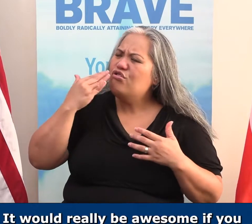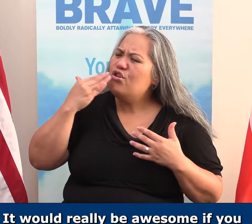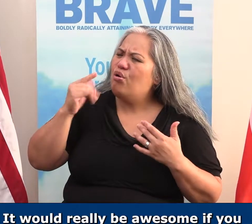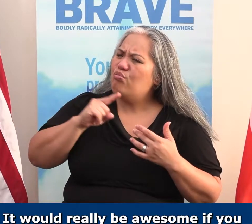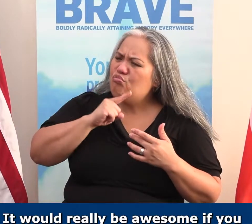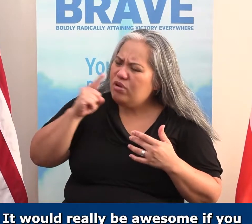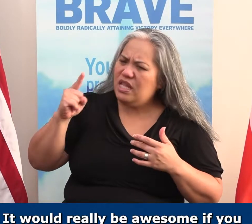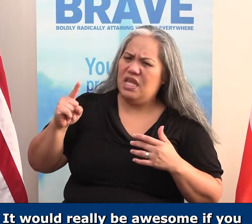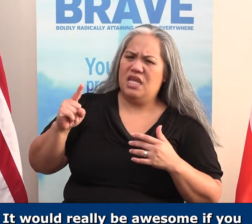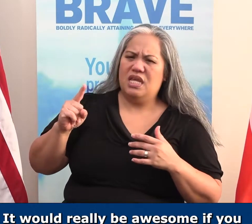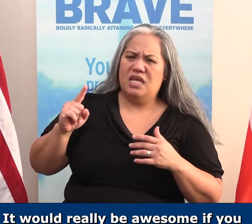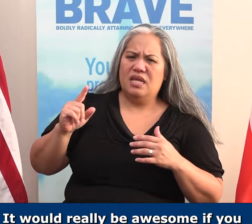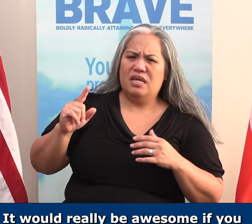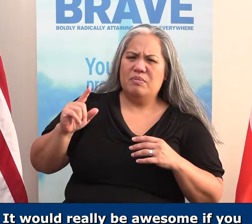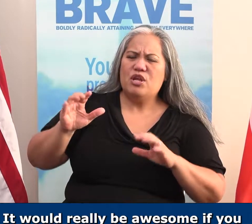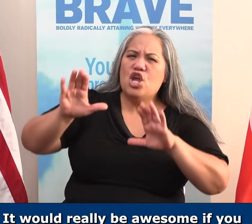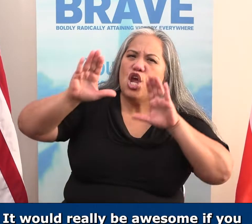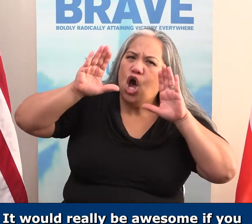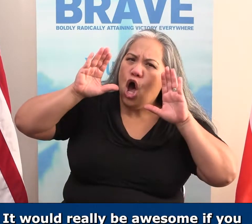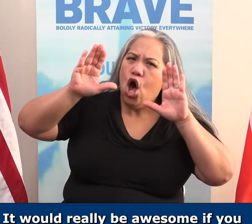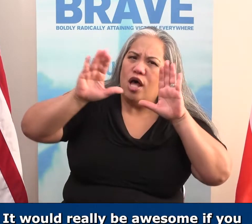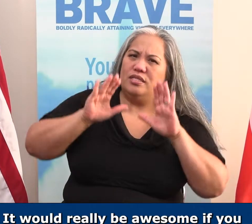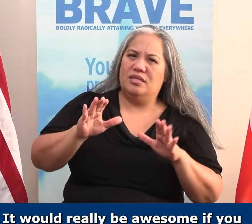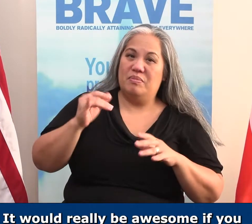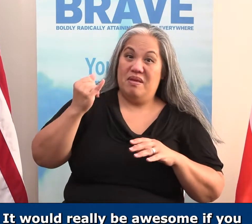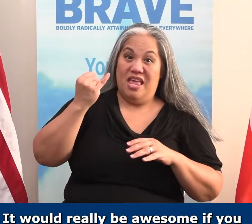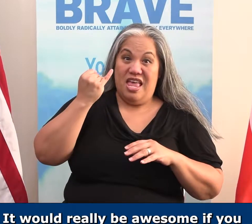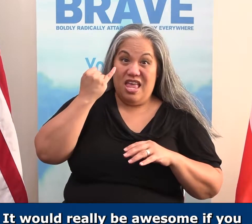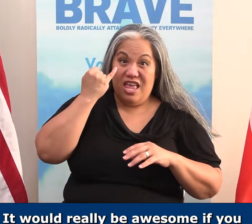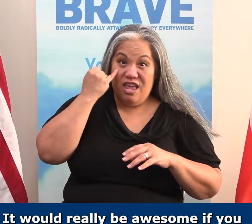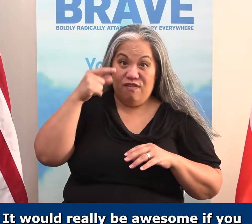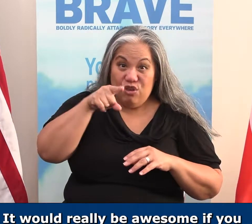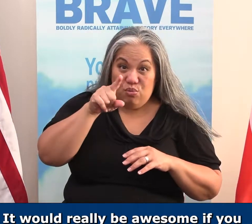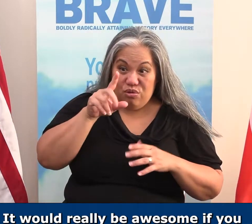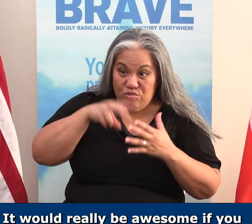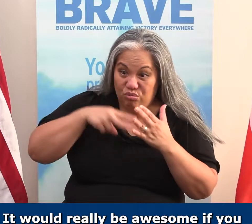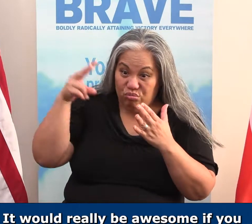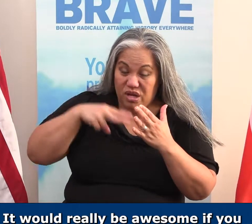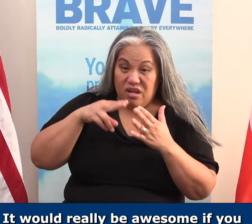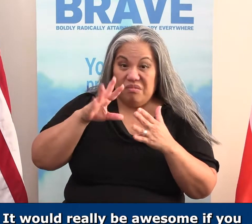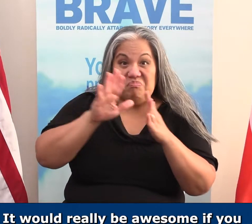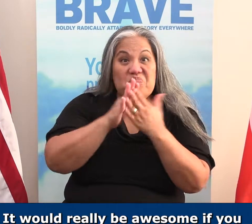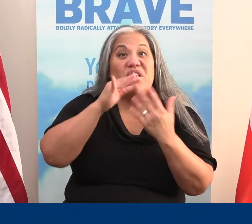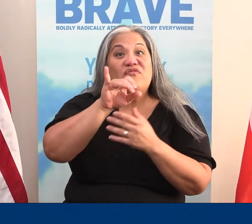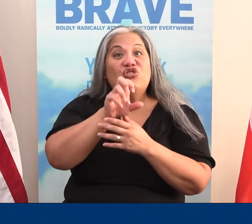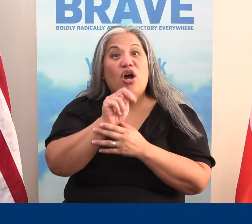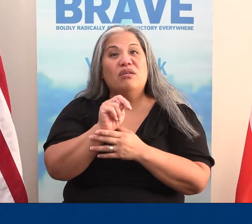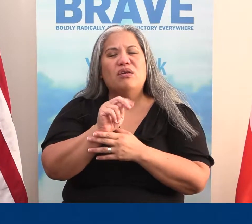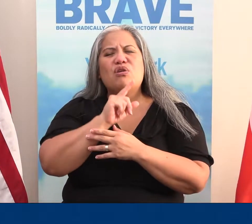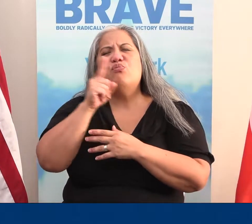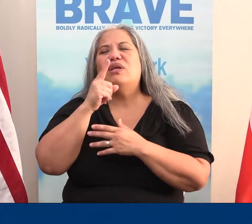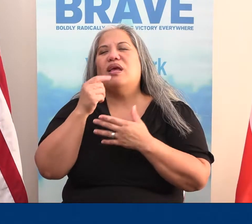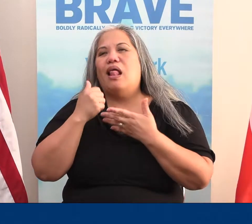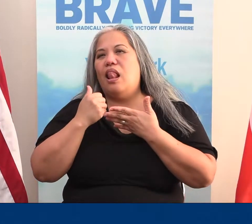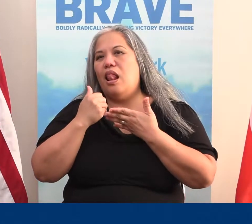really be awesome if you would read the book of John. It will really help you with your faith.